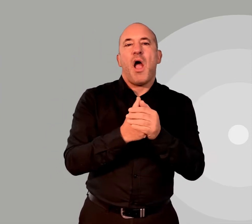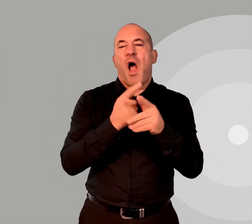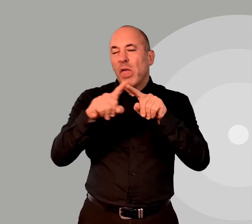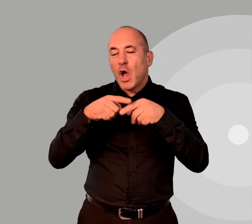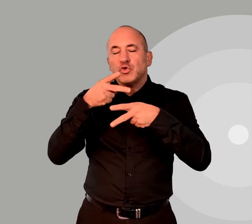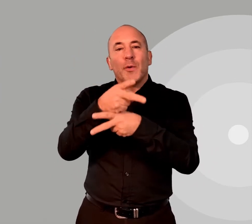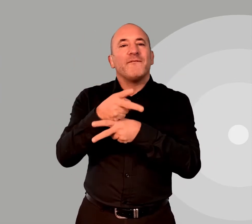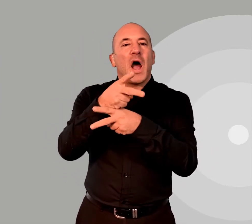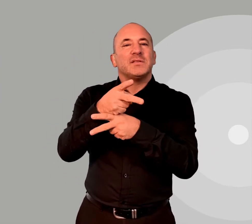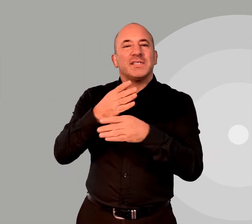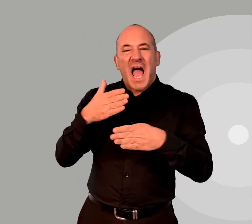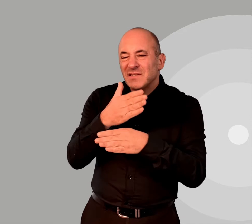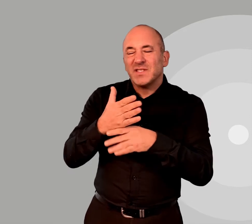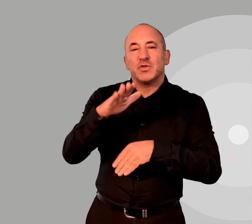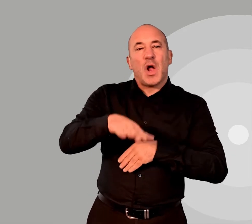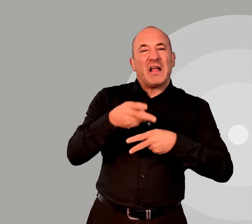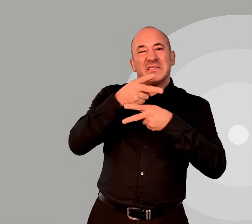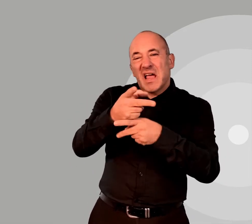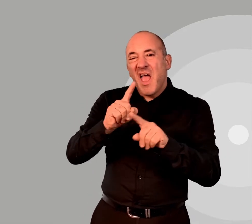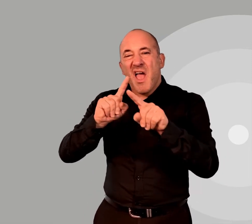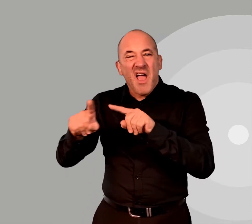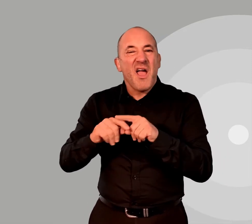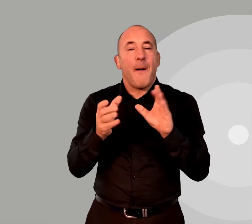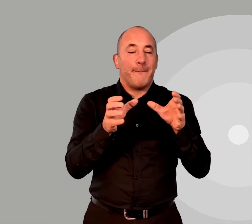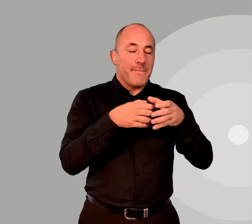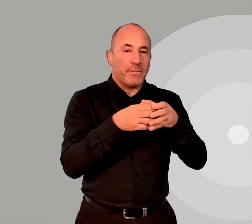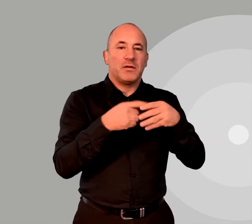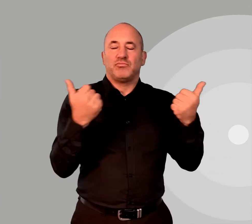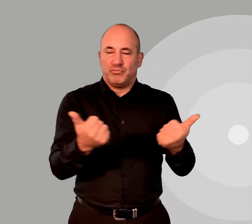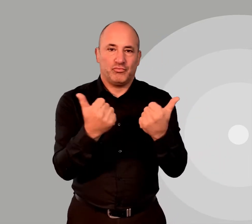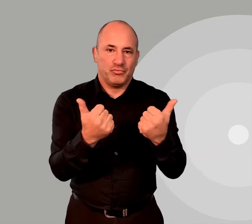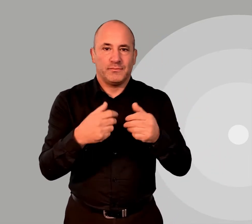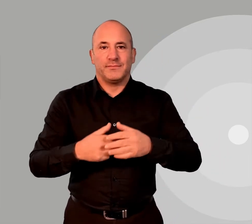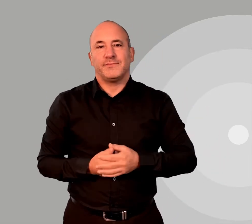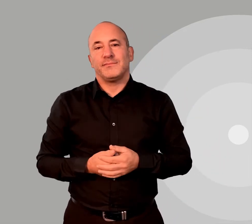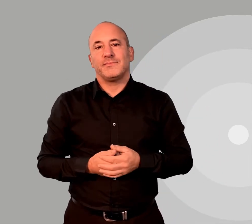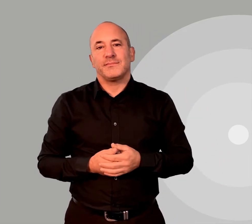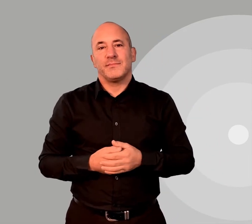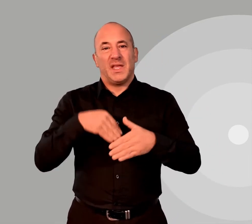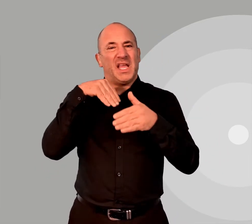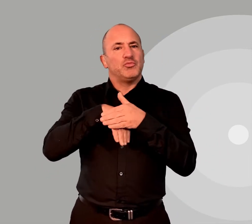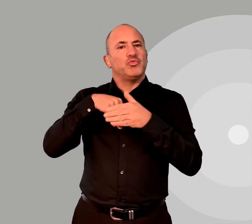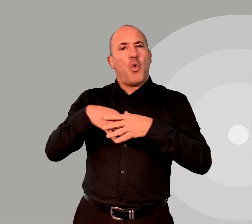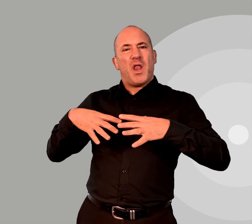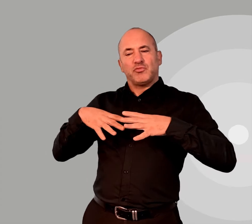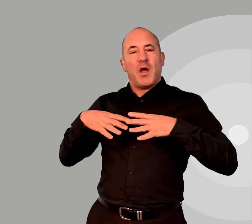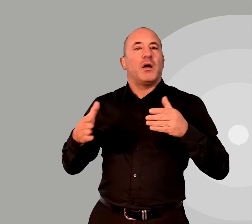for childcare purposes and childcare bubbles permitted. Indoor leisure. Closed.